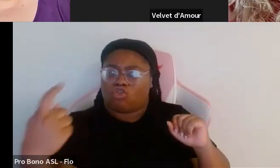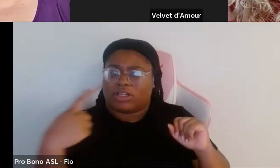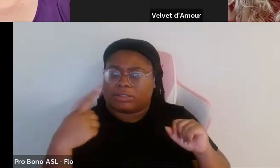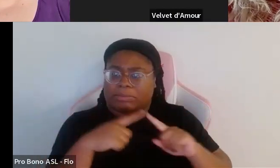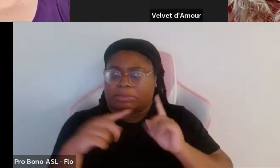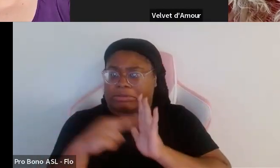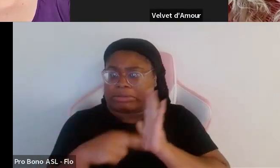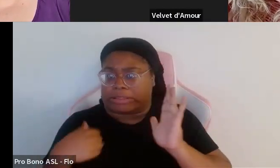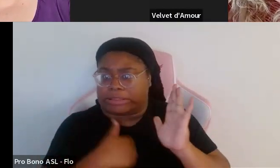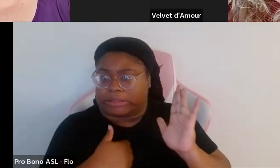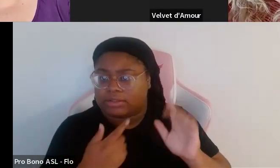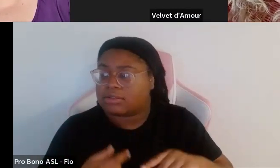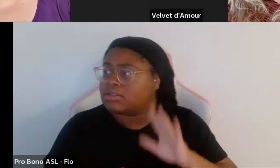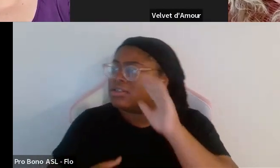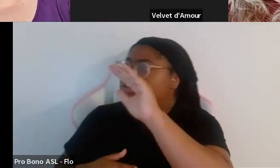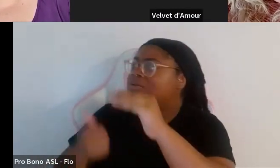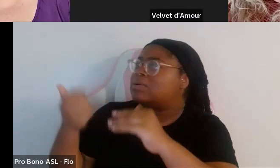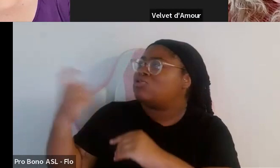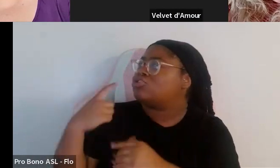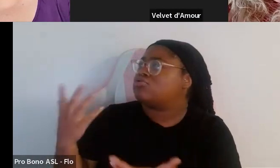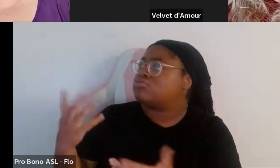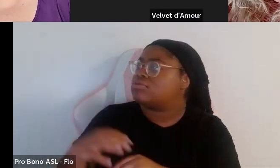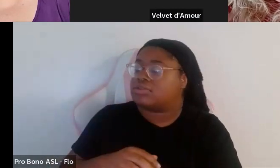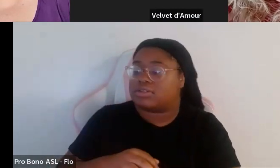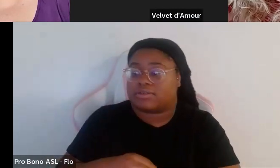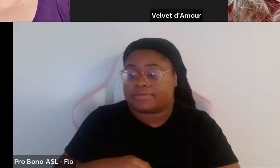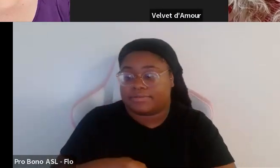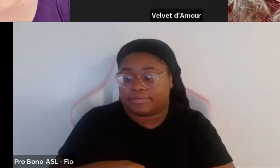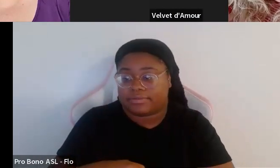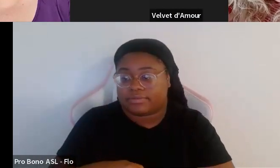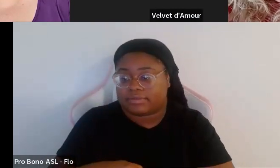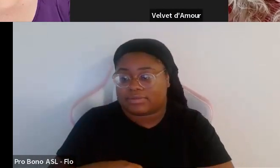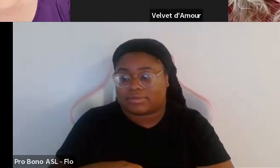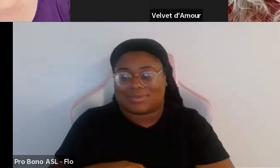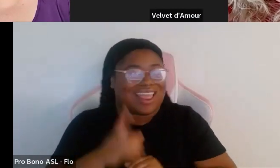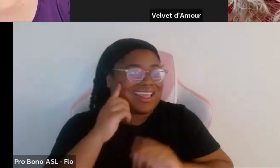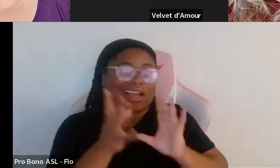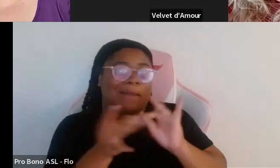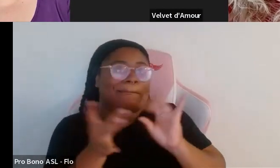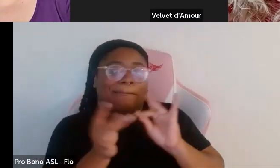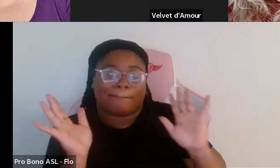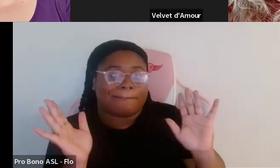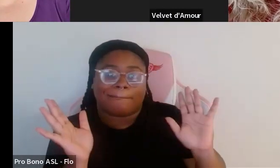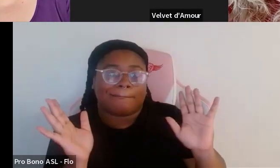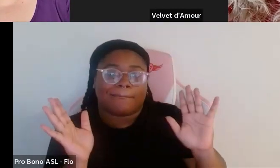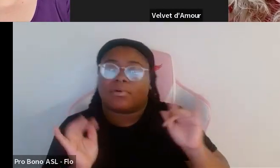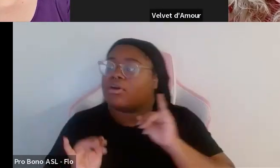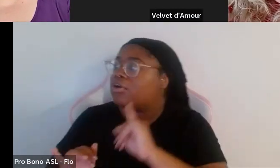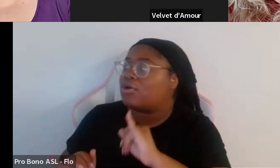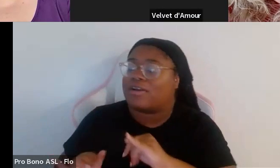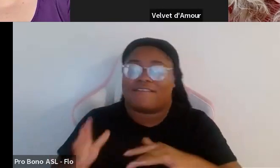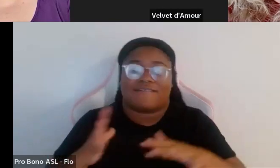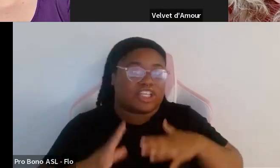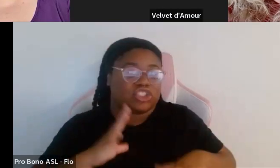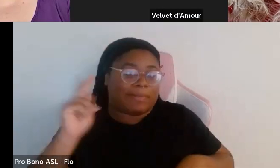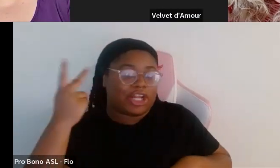i'm sorry julian what was that question that someone asked i think it was a comment um that fashion is